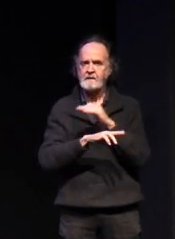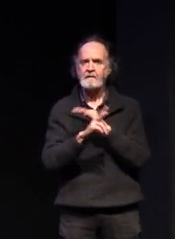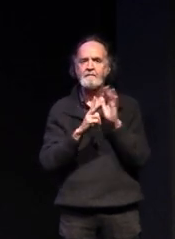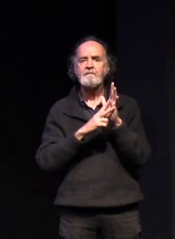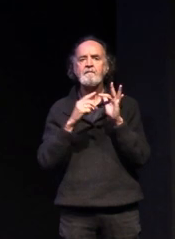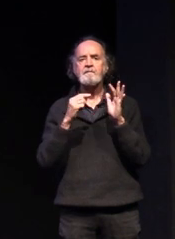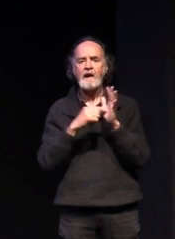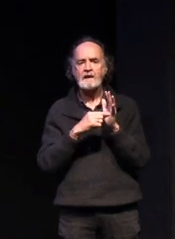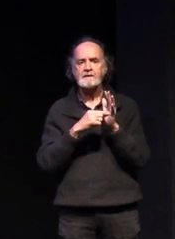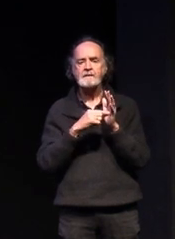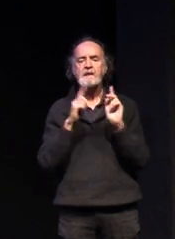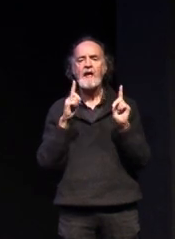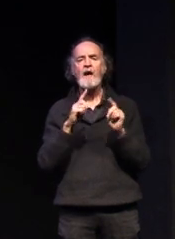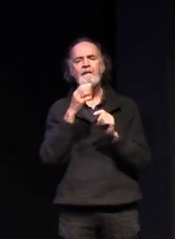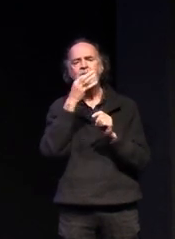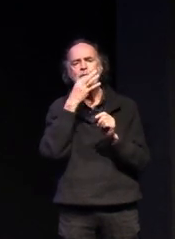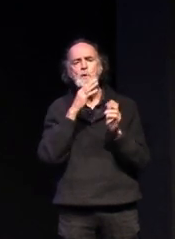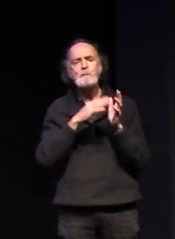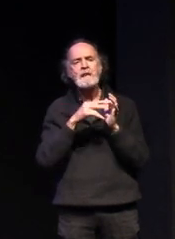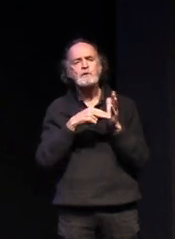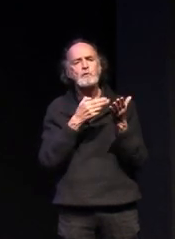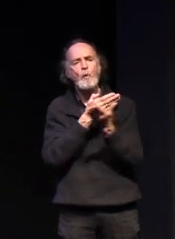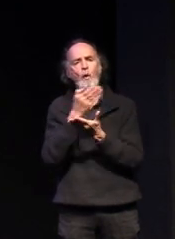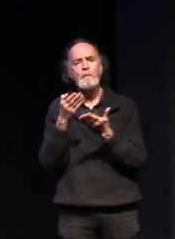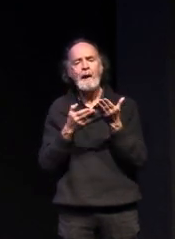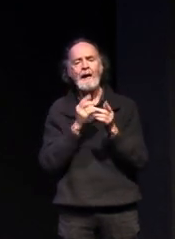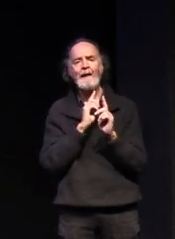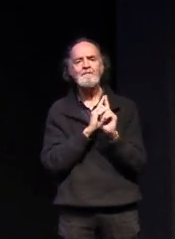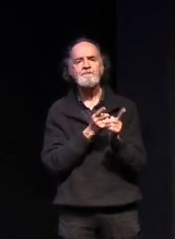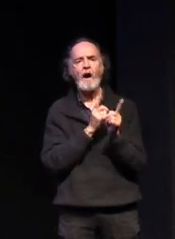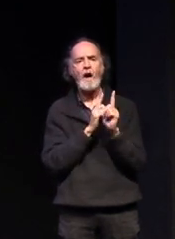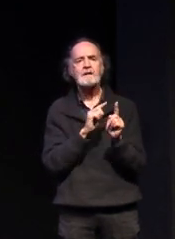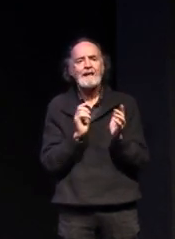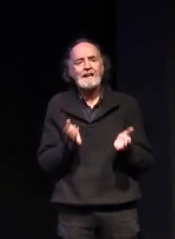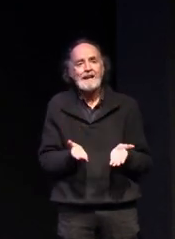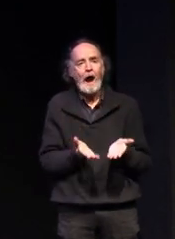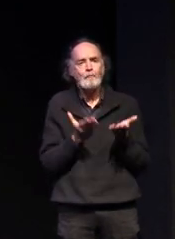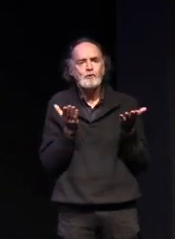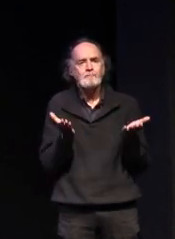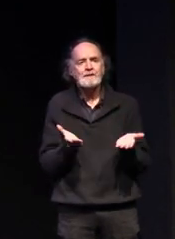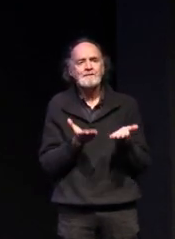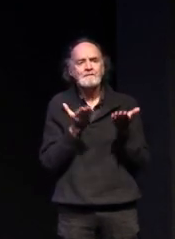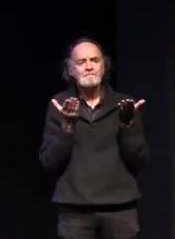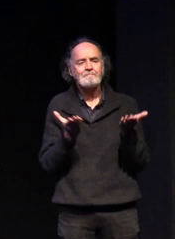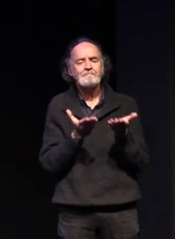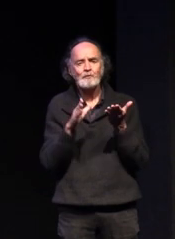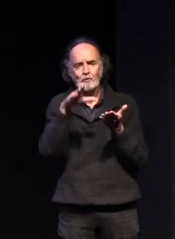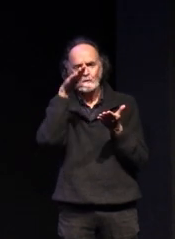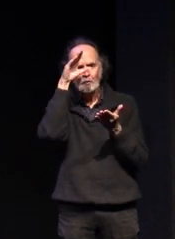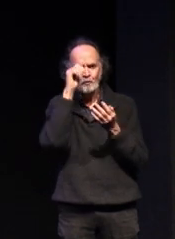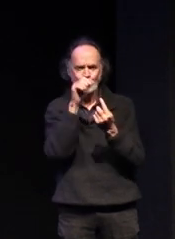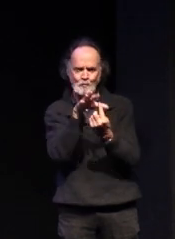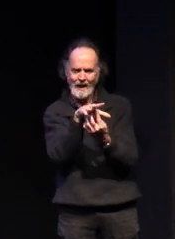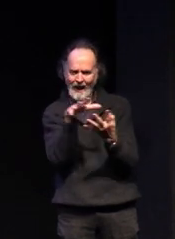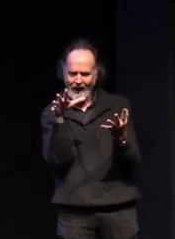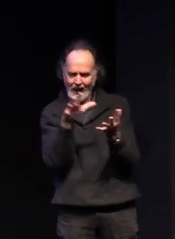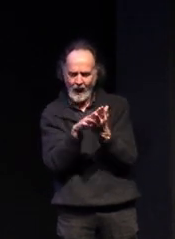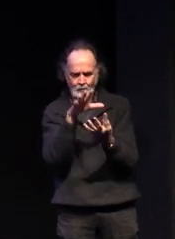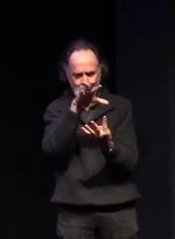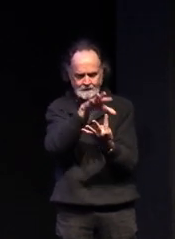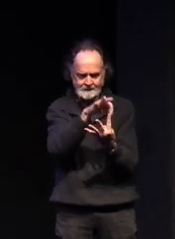of minutes just to talk about our advice and our encouragement for the students in the audience about selecting how to select